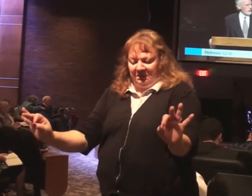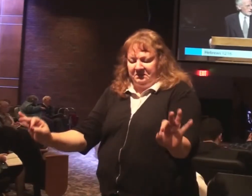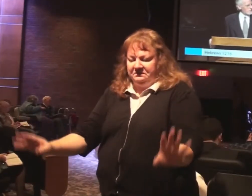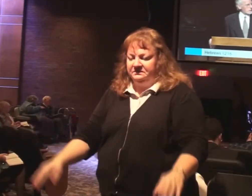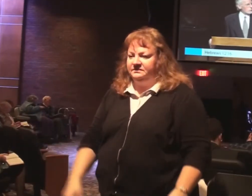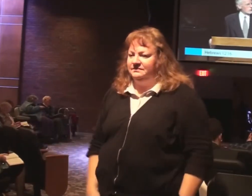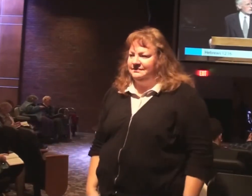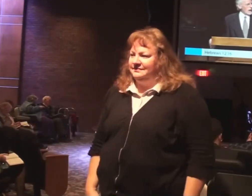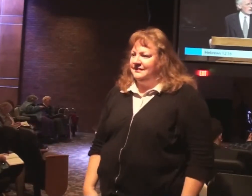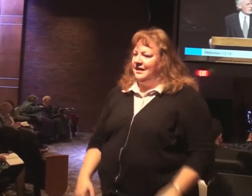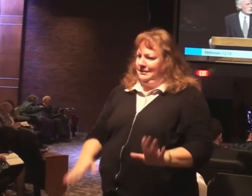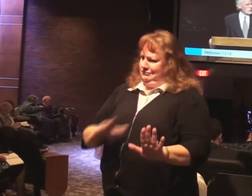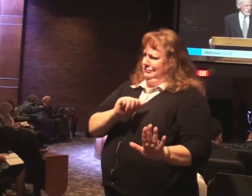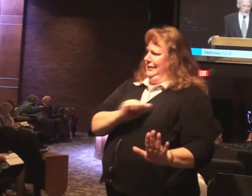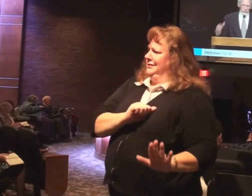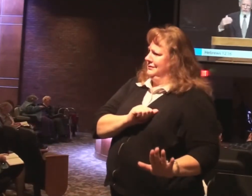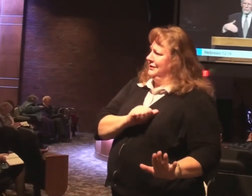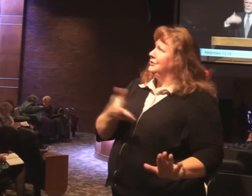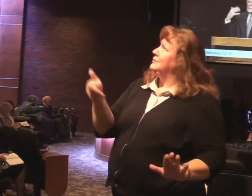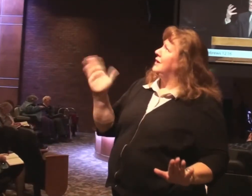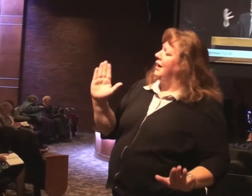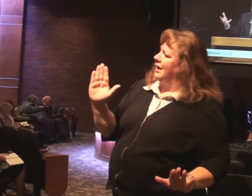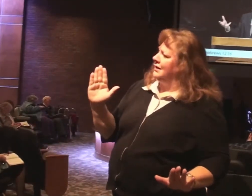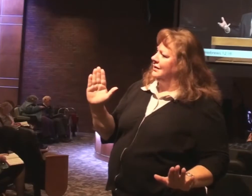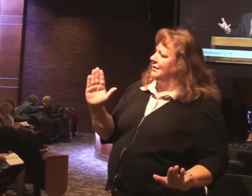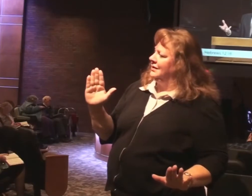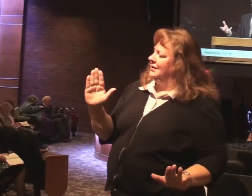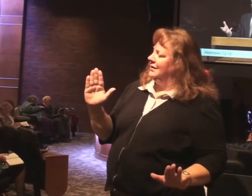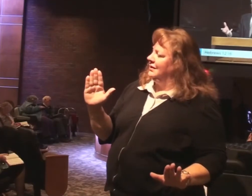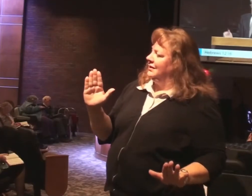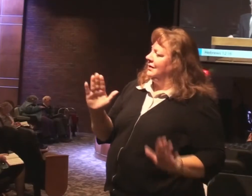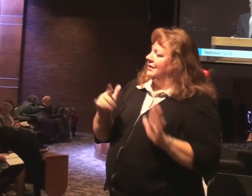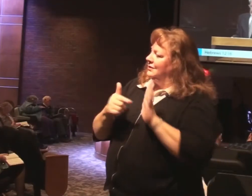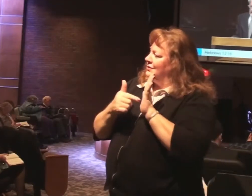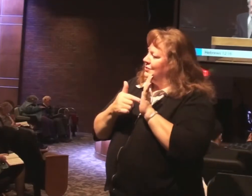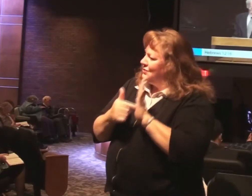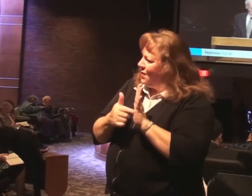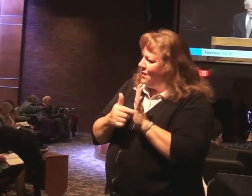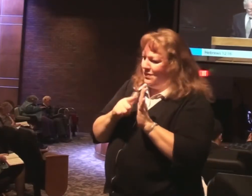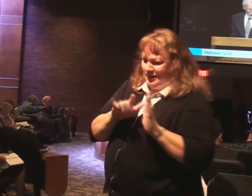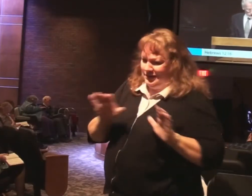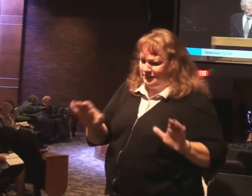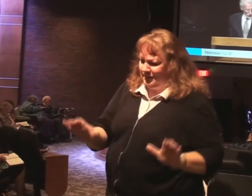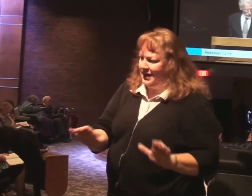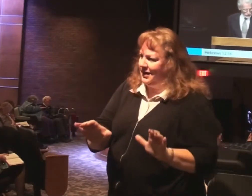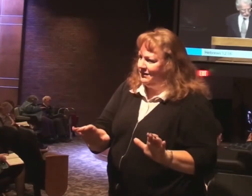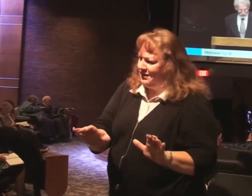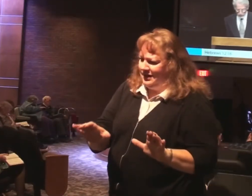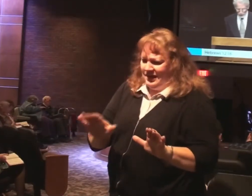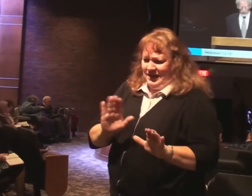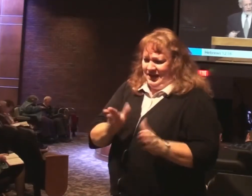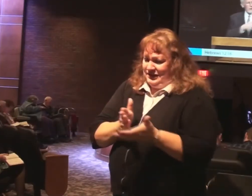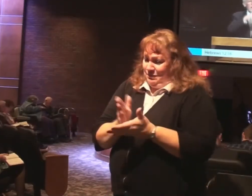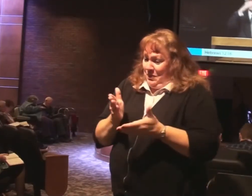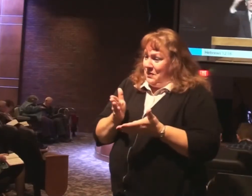That was his attitude toward God. You see it was reflected in what he did. He sold his own birthright. So,